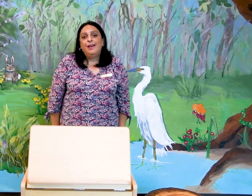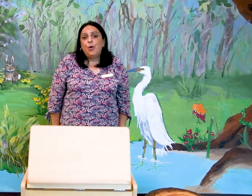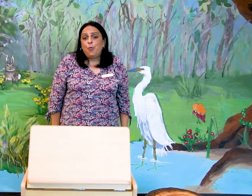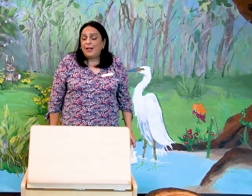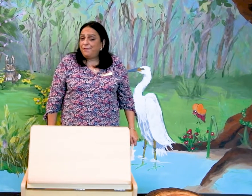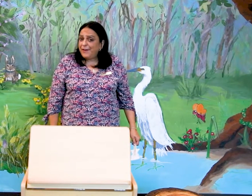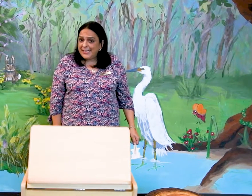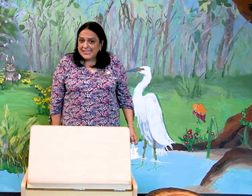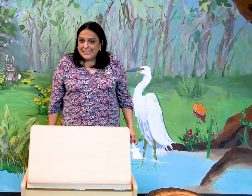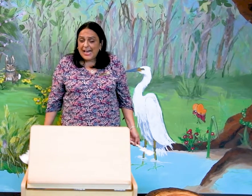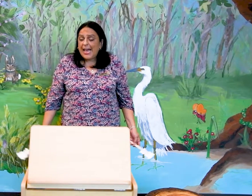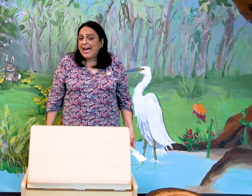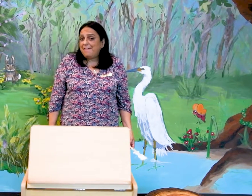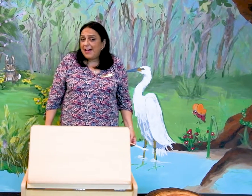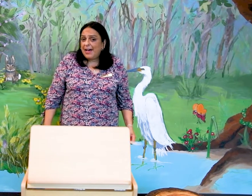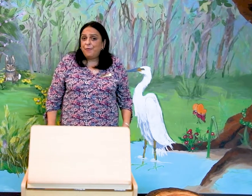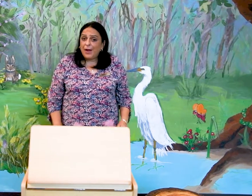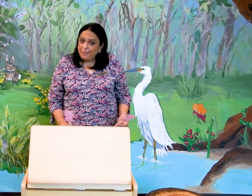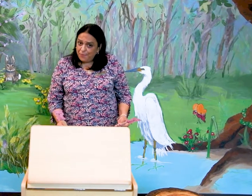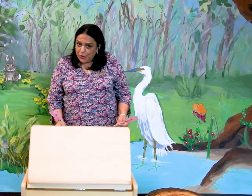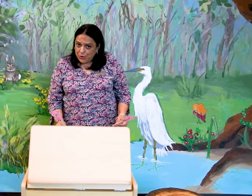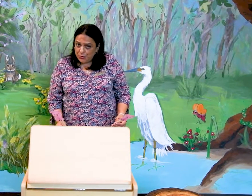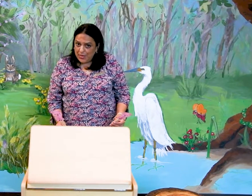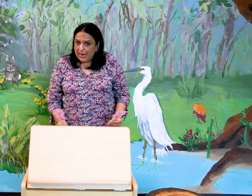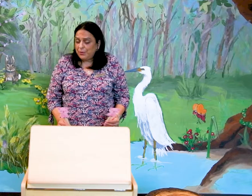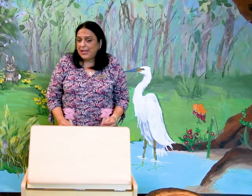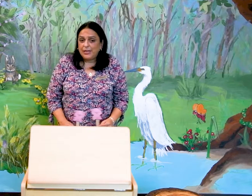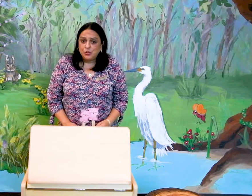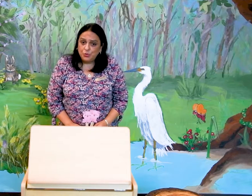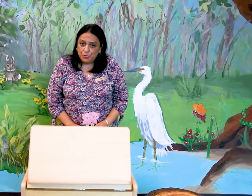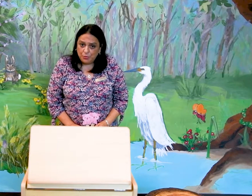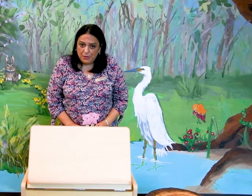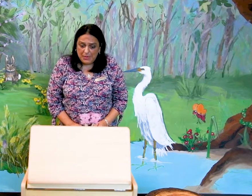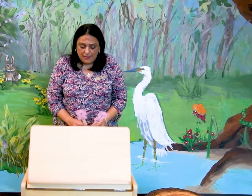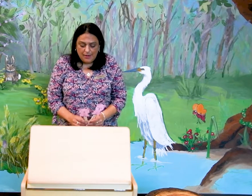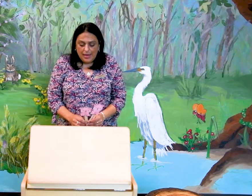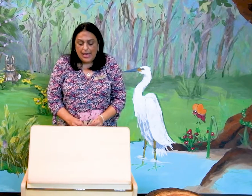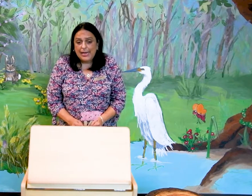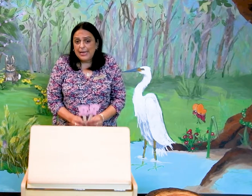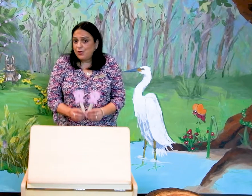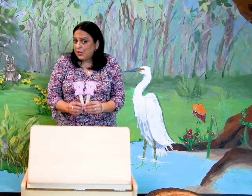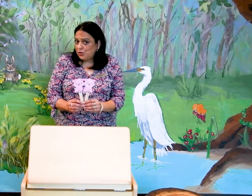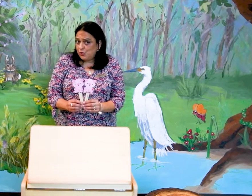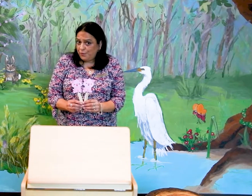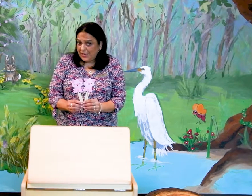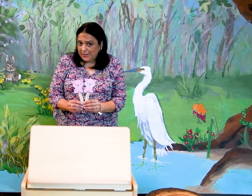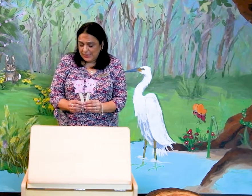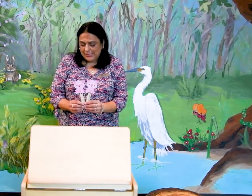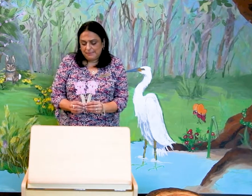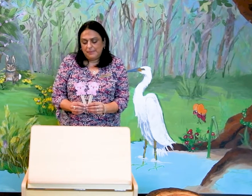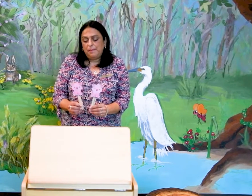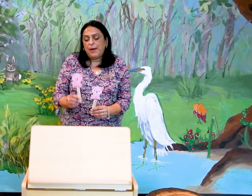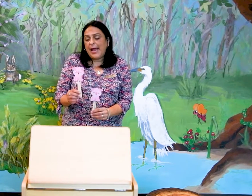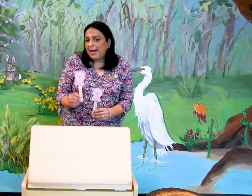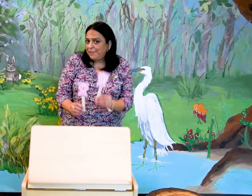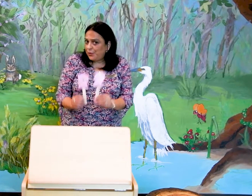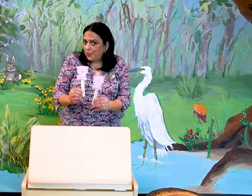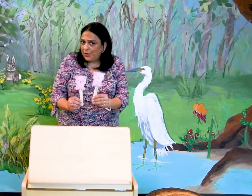Well, friends, I have a rhyme for you that I would like you to do with me. Again, you can use your fingers. But I have two little